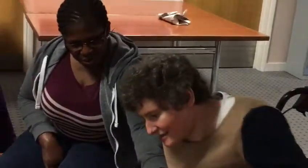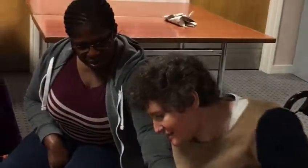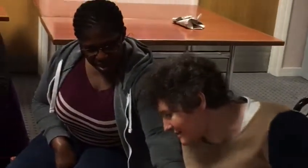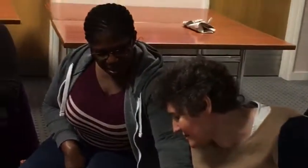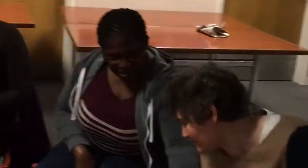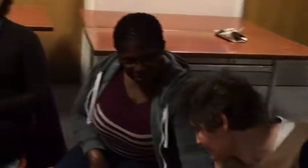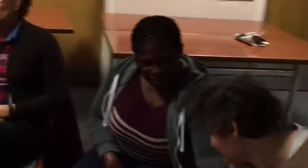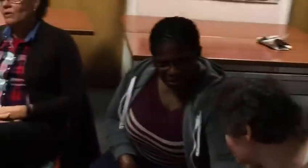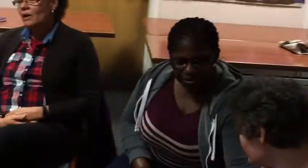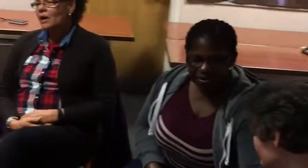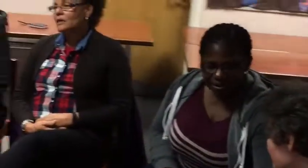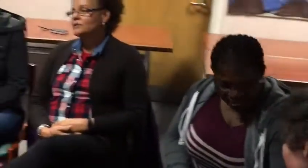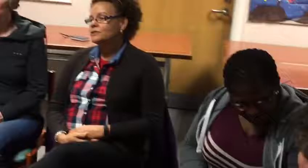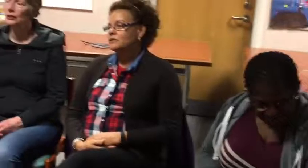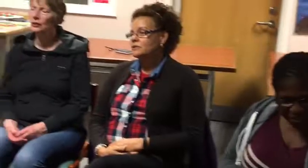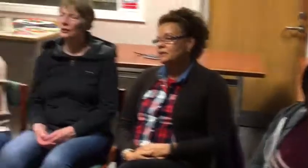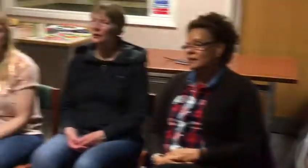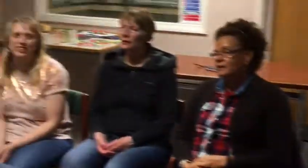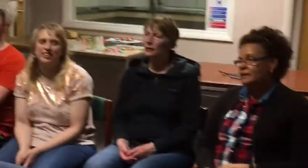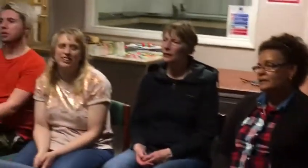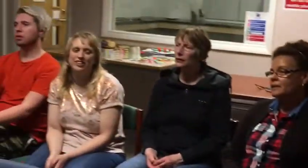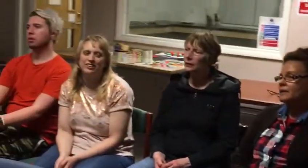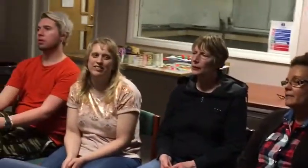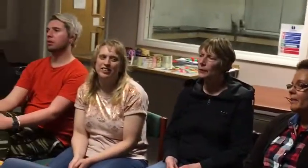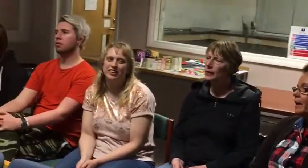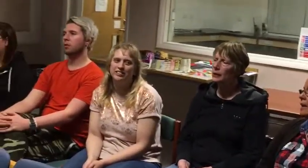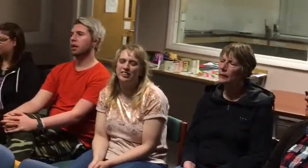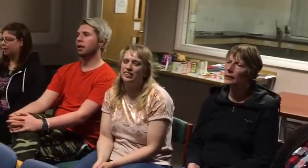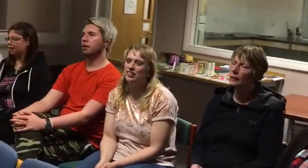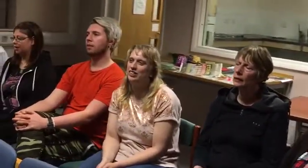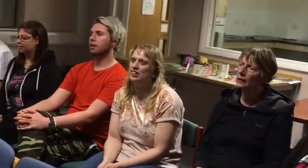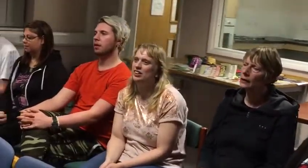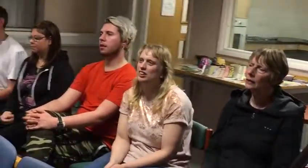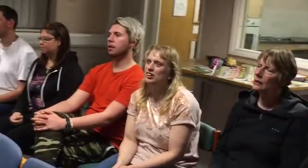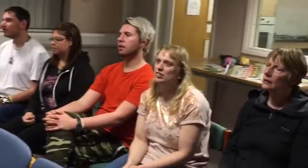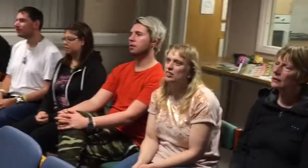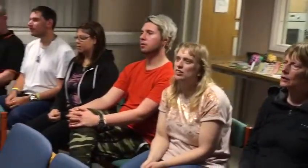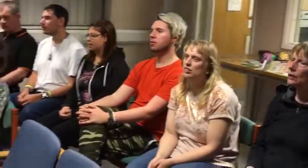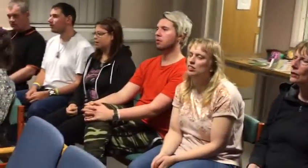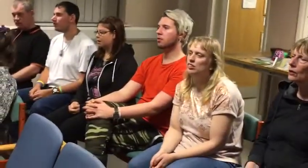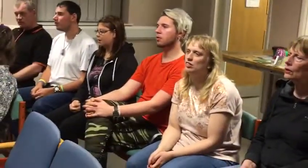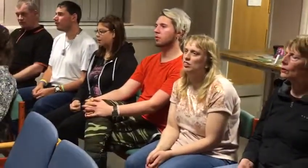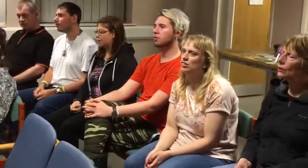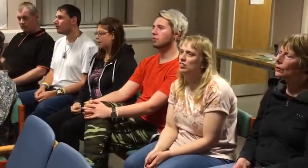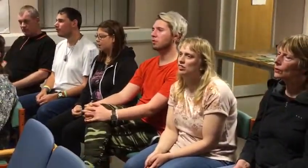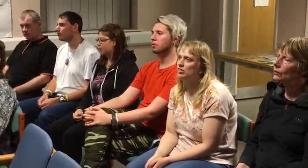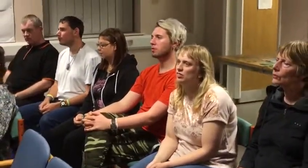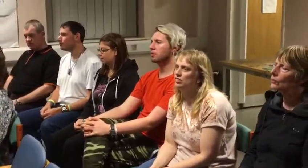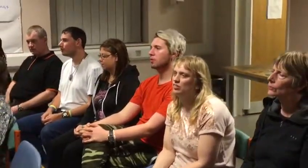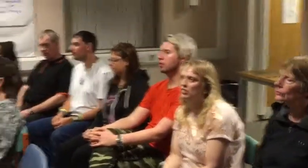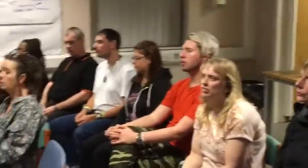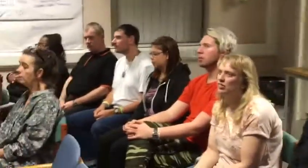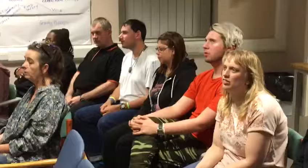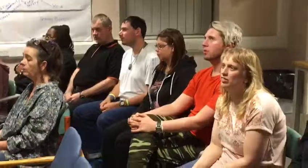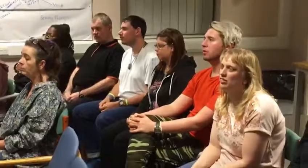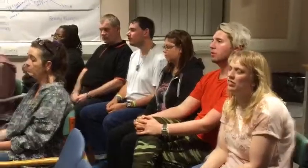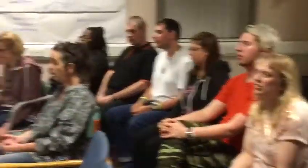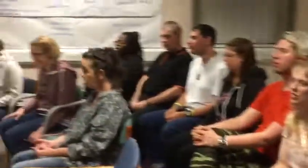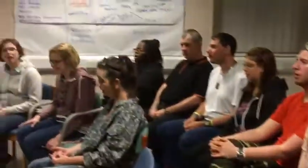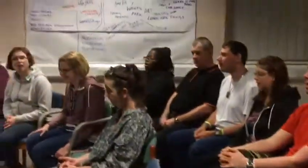So hush Little baby Don't come to mind